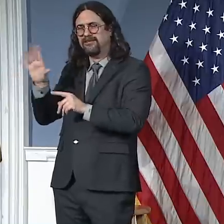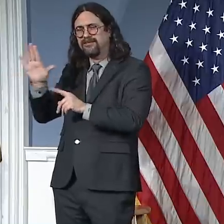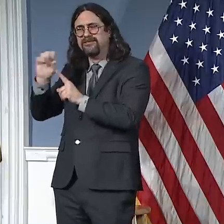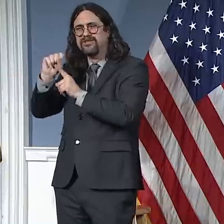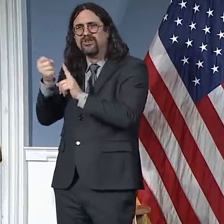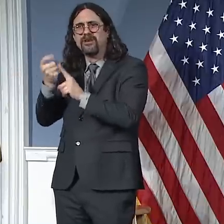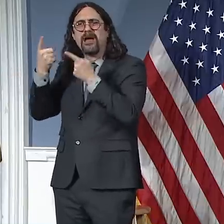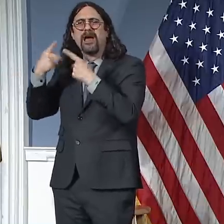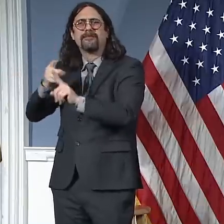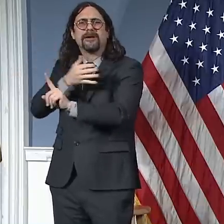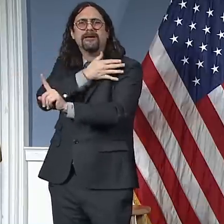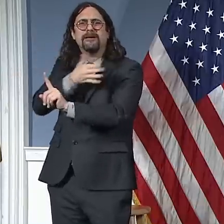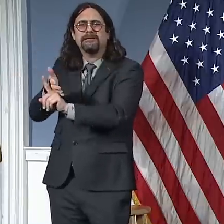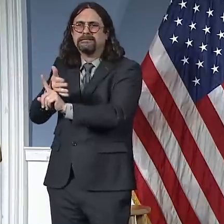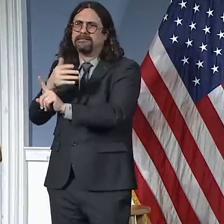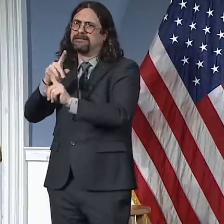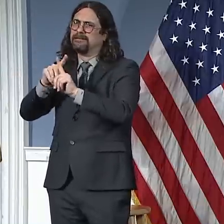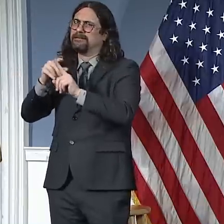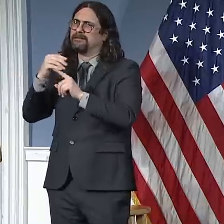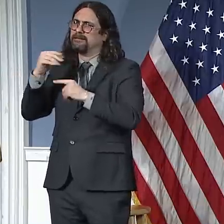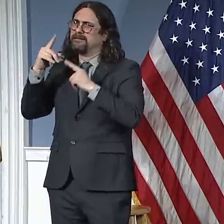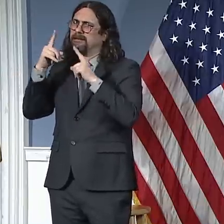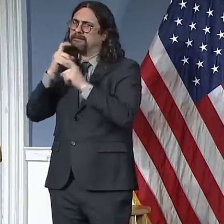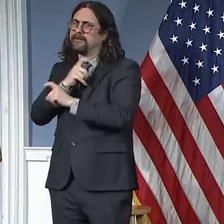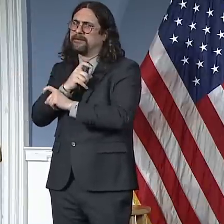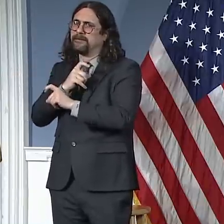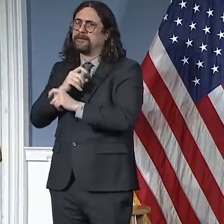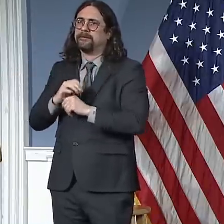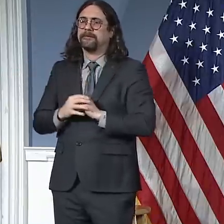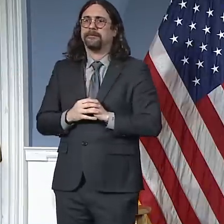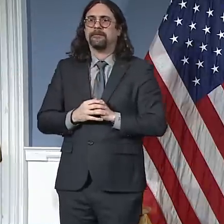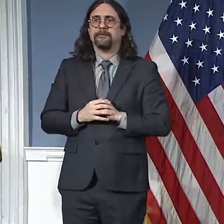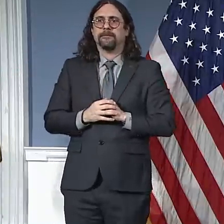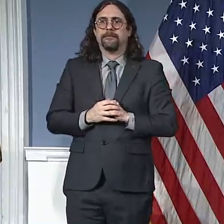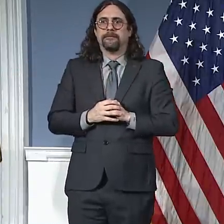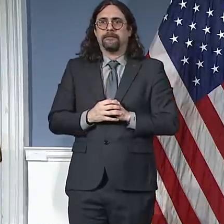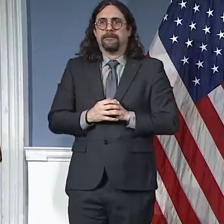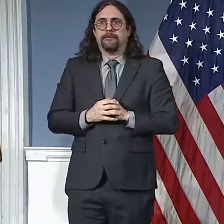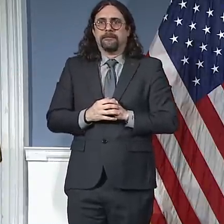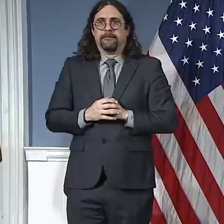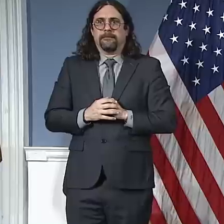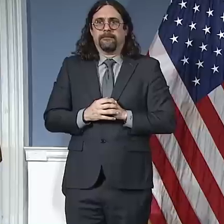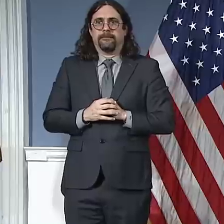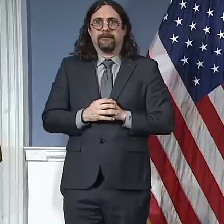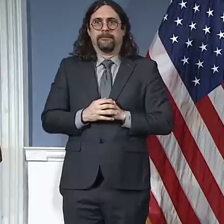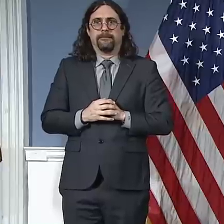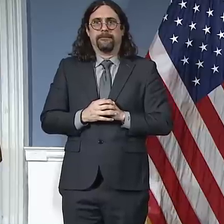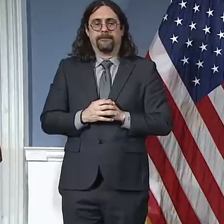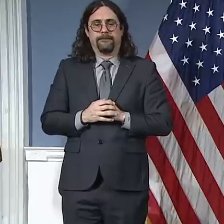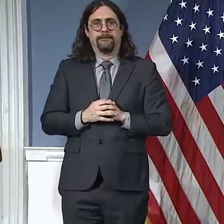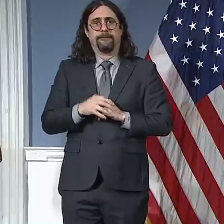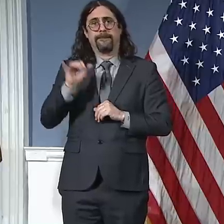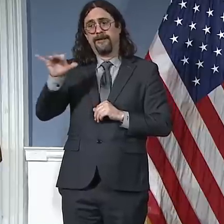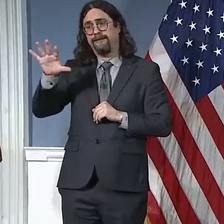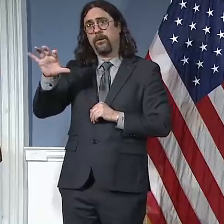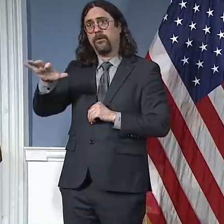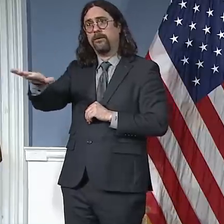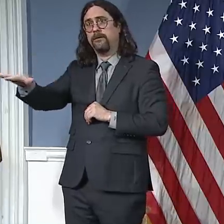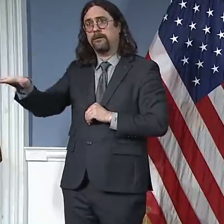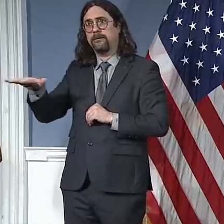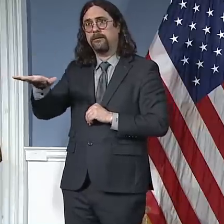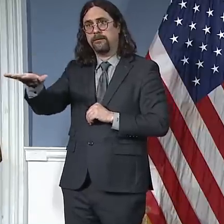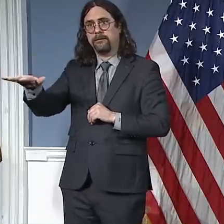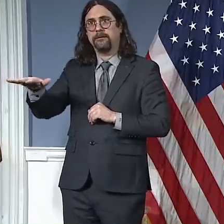who I have determined we are not prepared to release at this time, although we'll continue to look at cases individually. I'm not comfortable releasing those